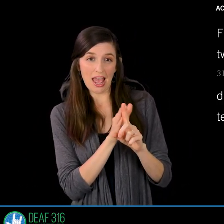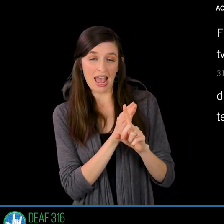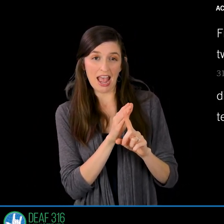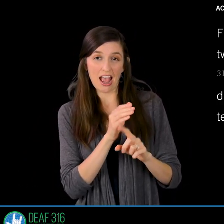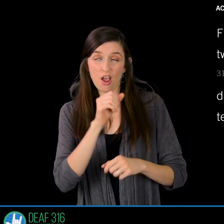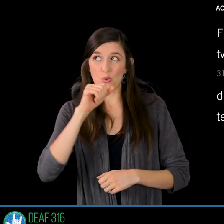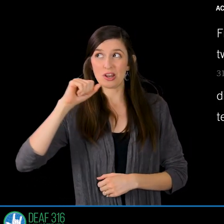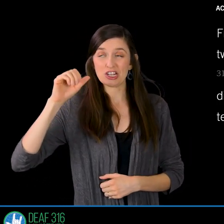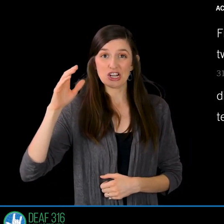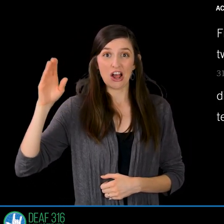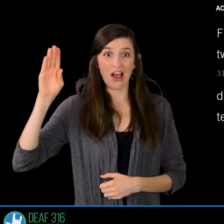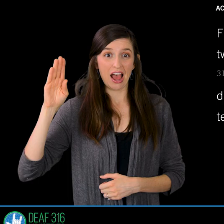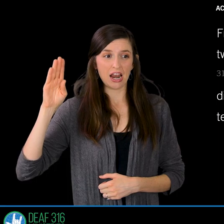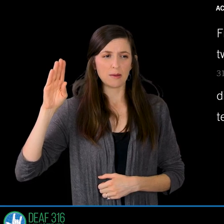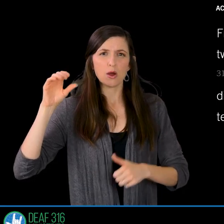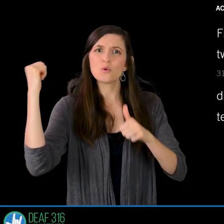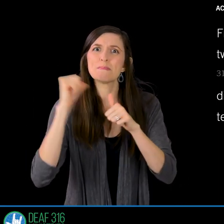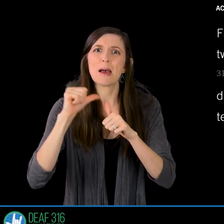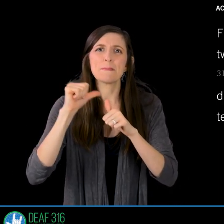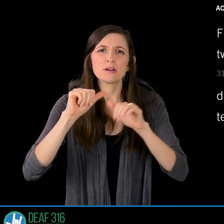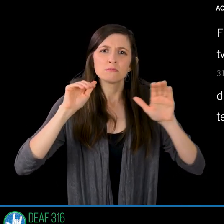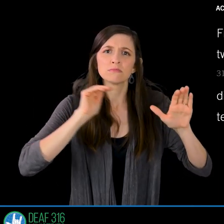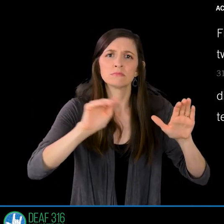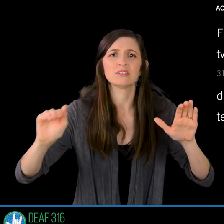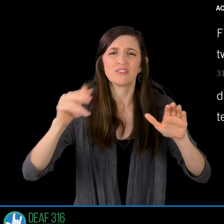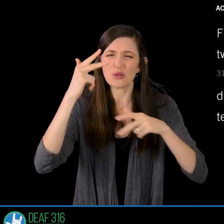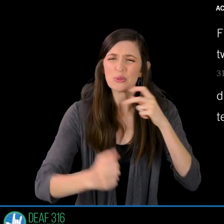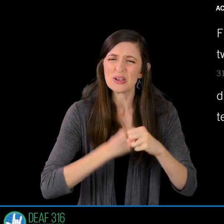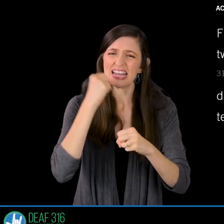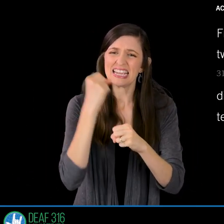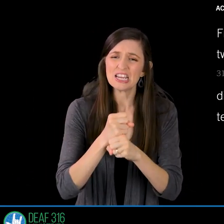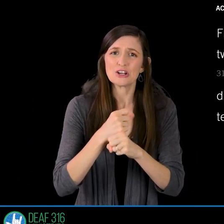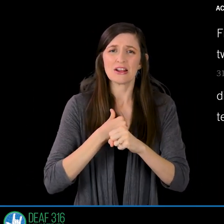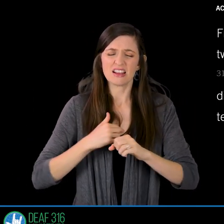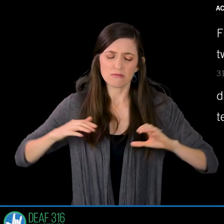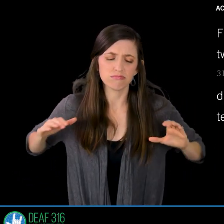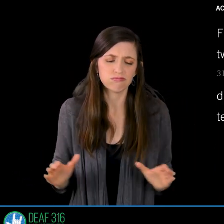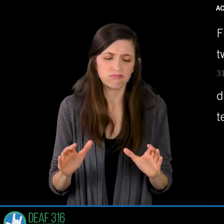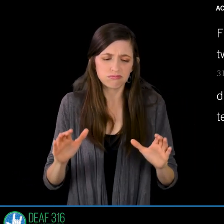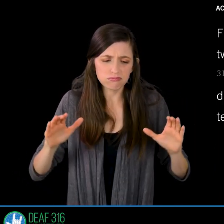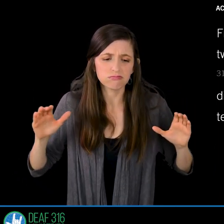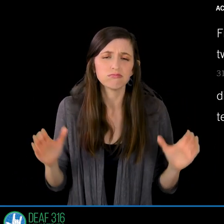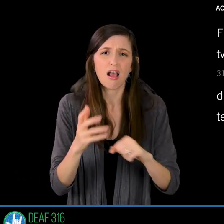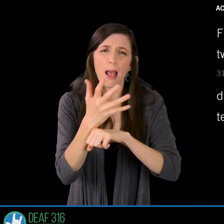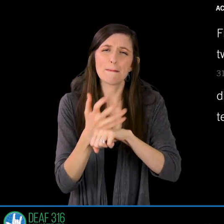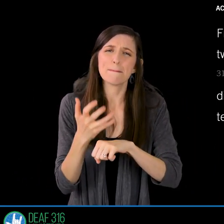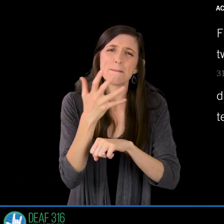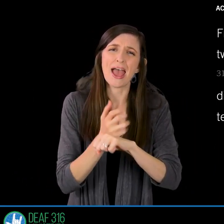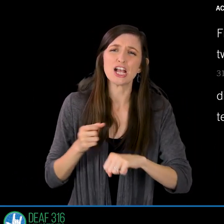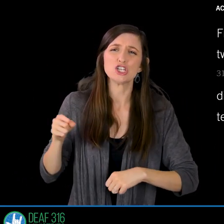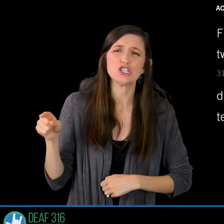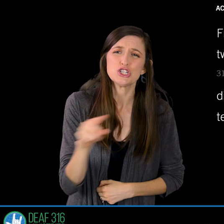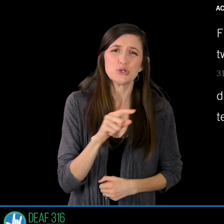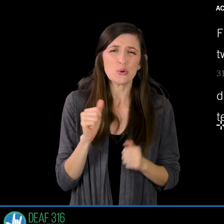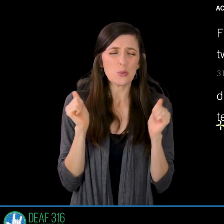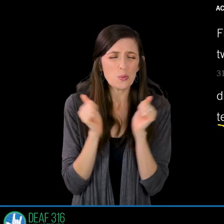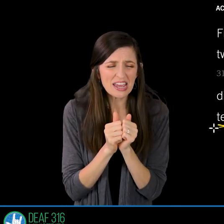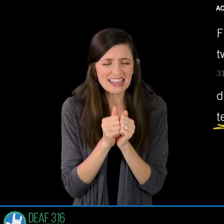remembering that for three years I did not cease night and day to admonish everyone with tears